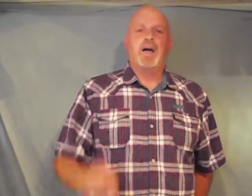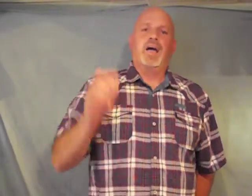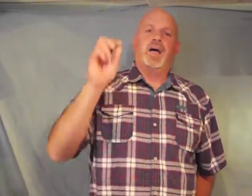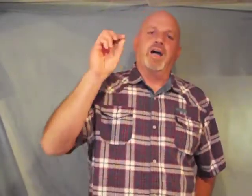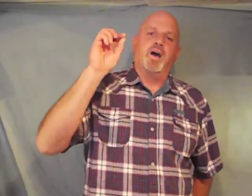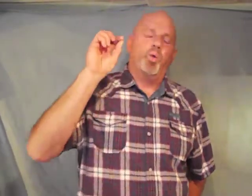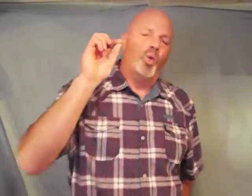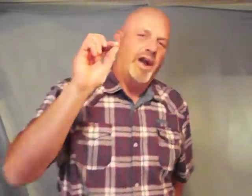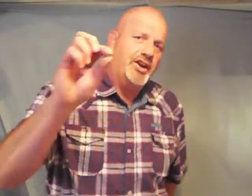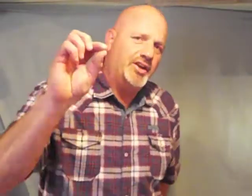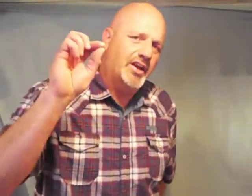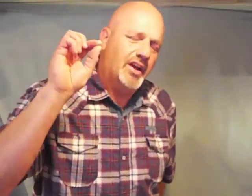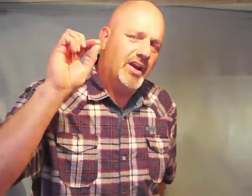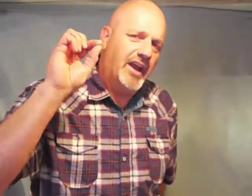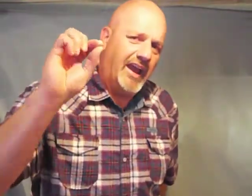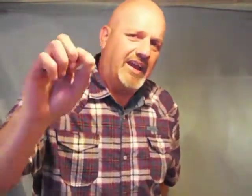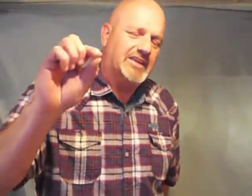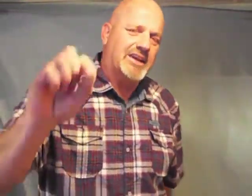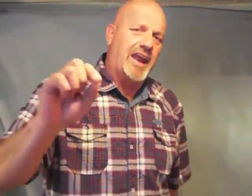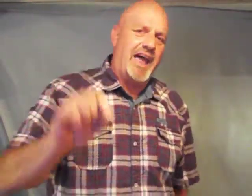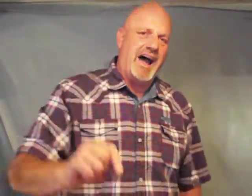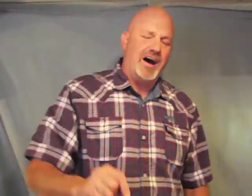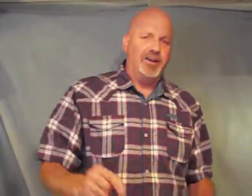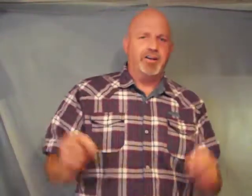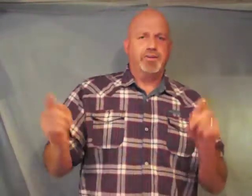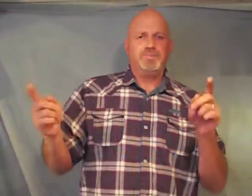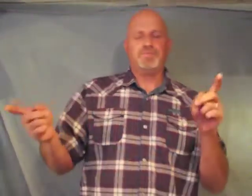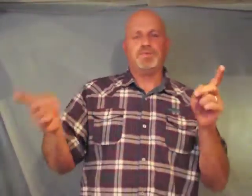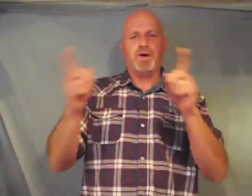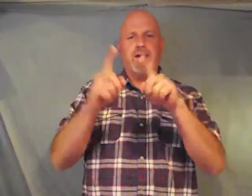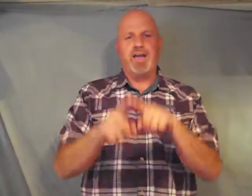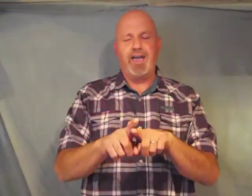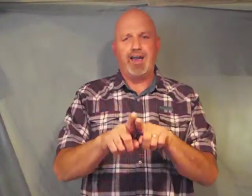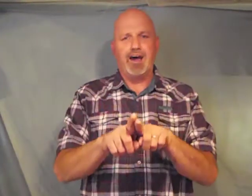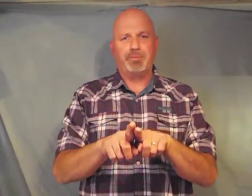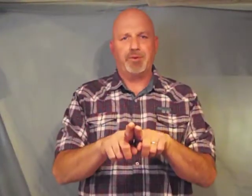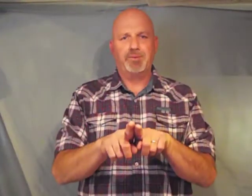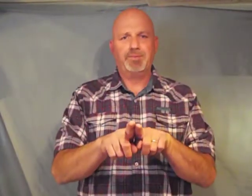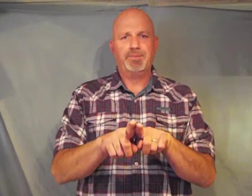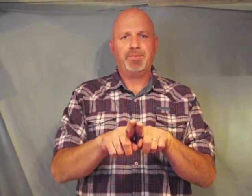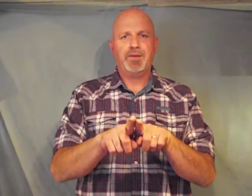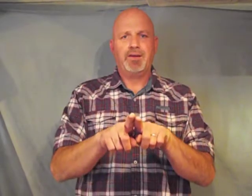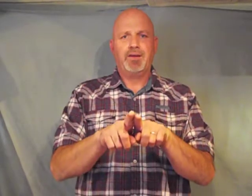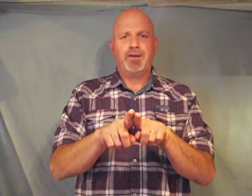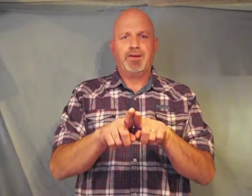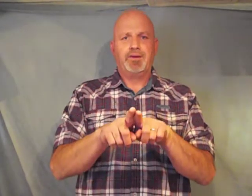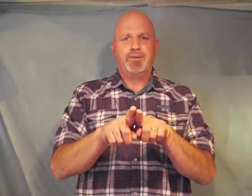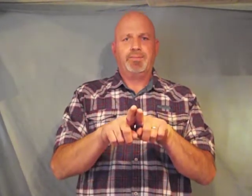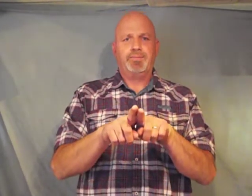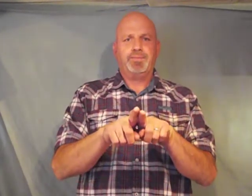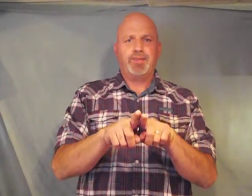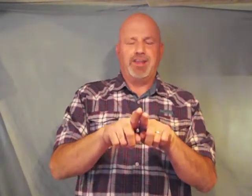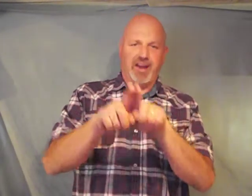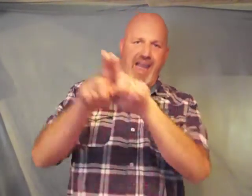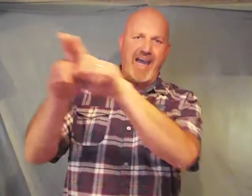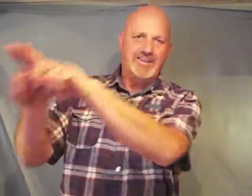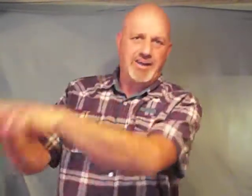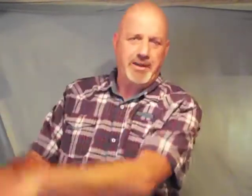when it is allowed for a gay couple to cast a